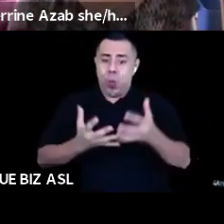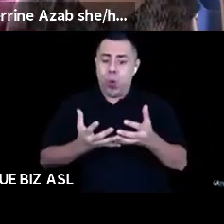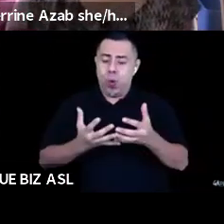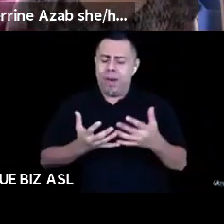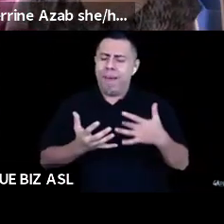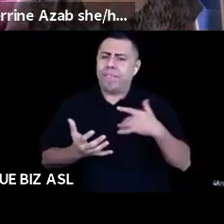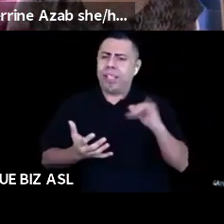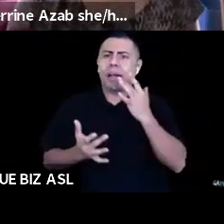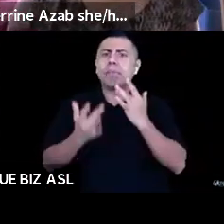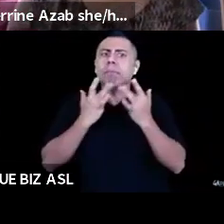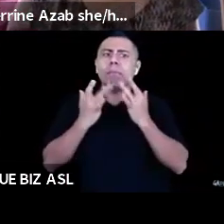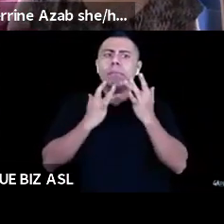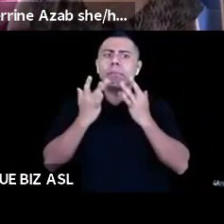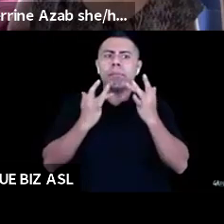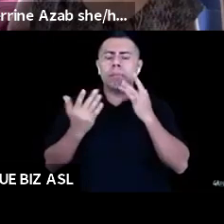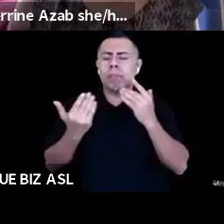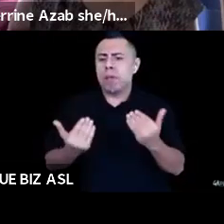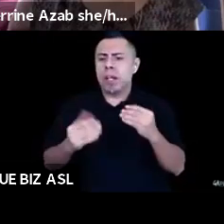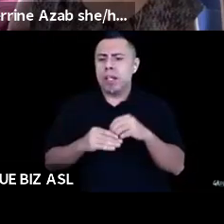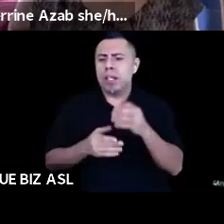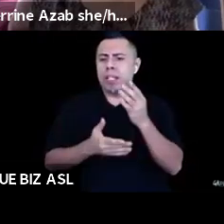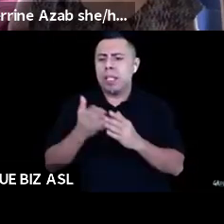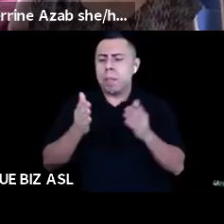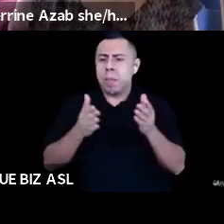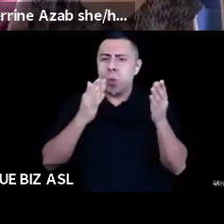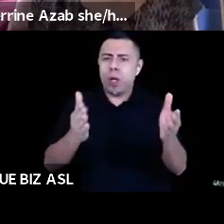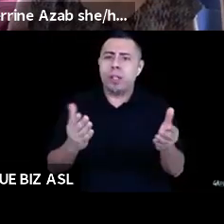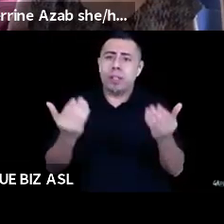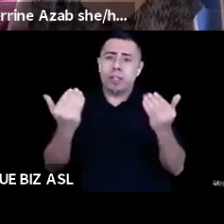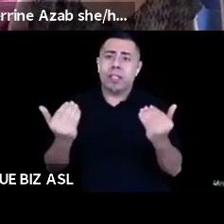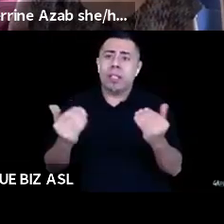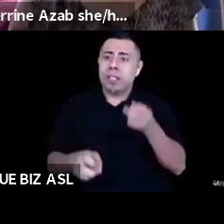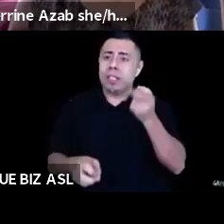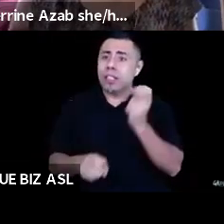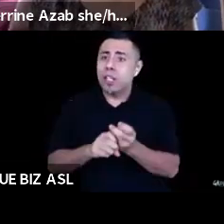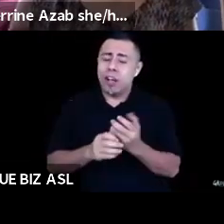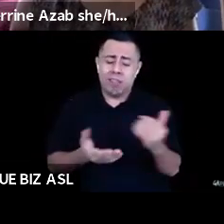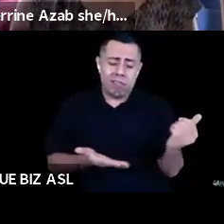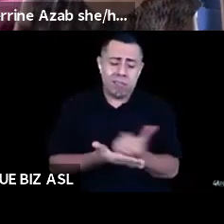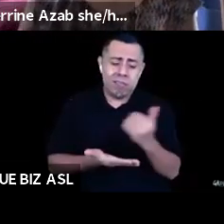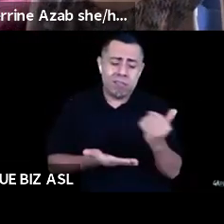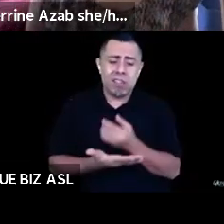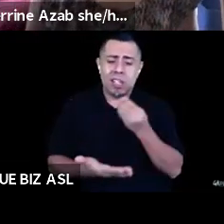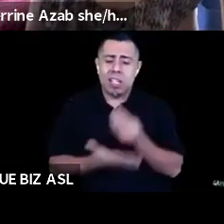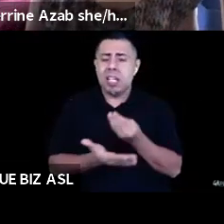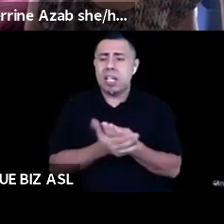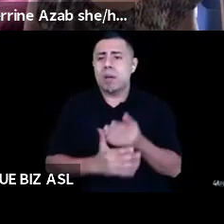um, it's much harder to bring in income for, for shows and new expenses